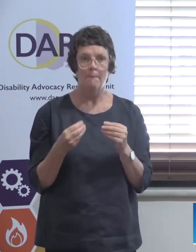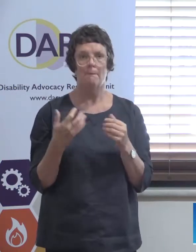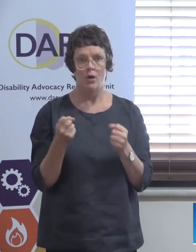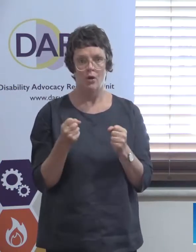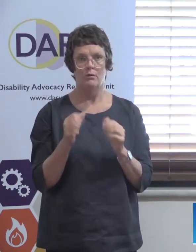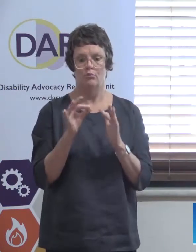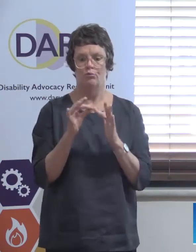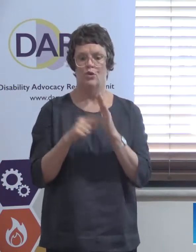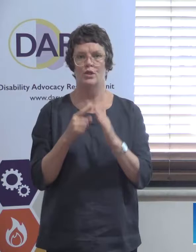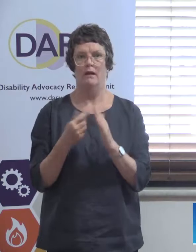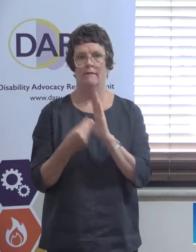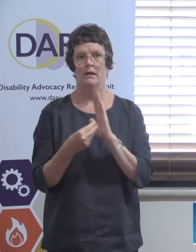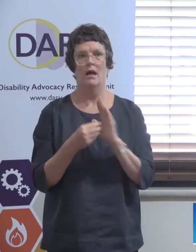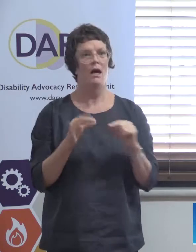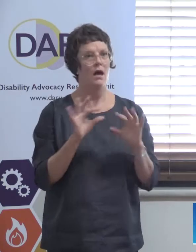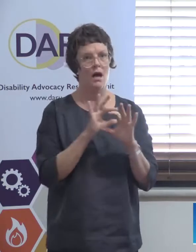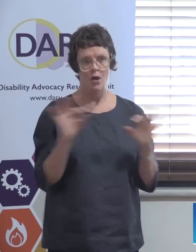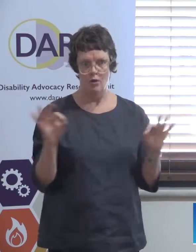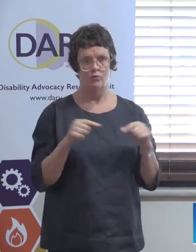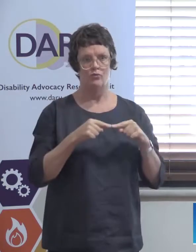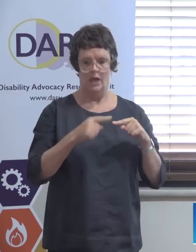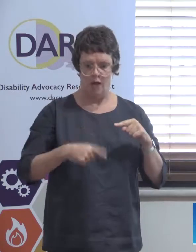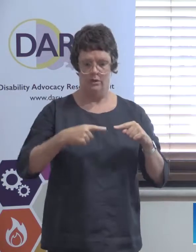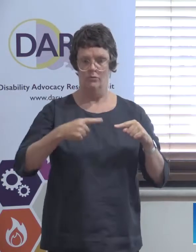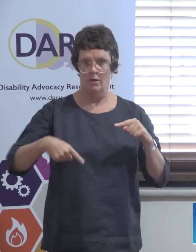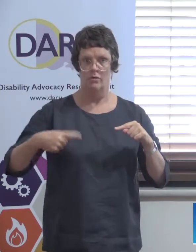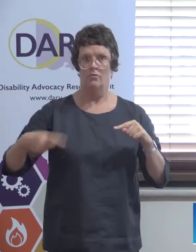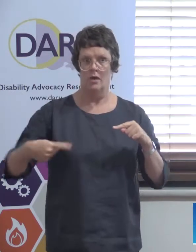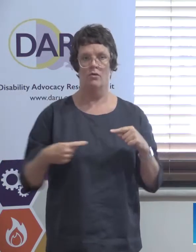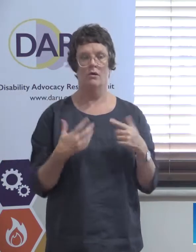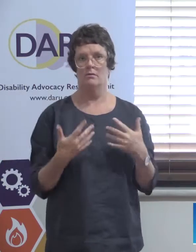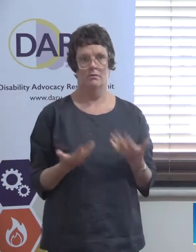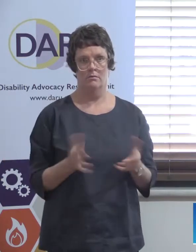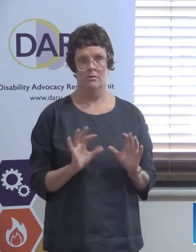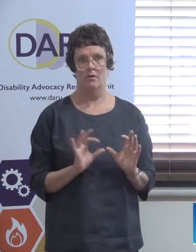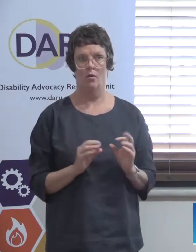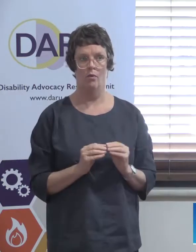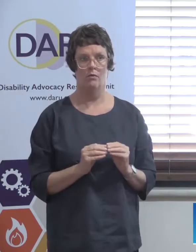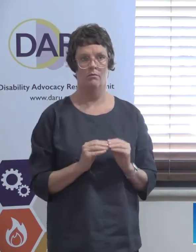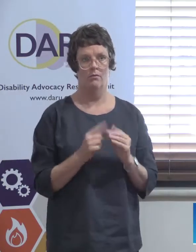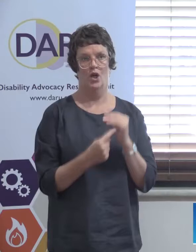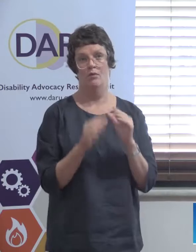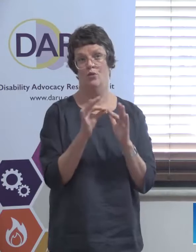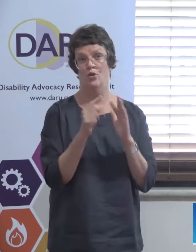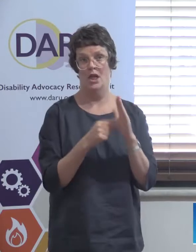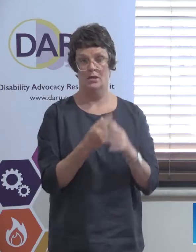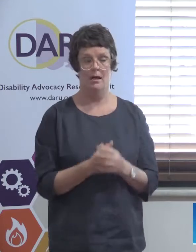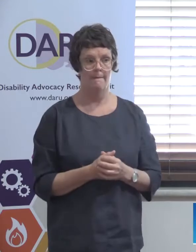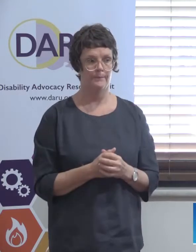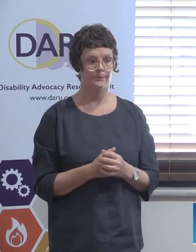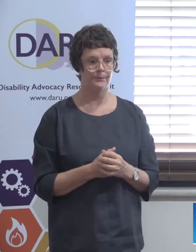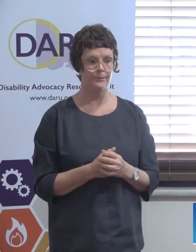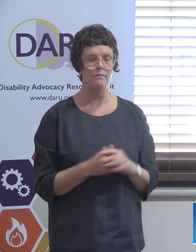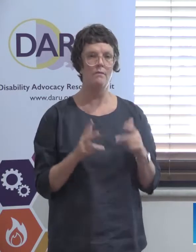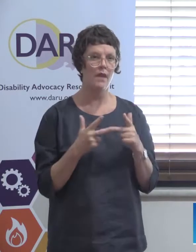But it is just a project. It's not recurrent. They can do some good work, but it doesn't replace recurrent funding. And the other organisations that